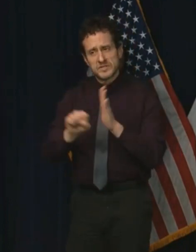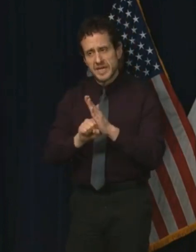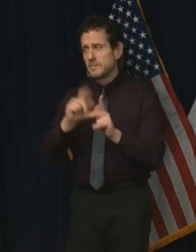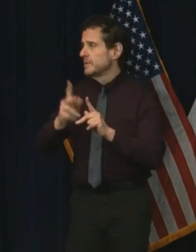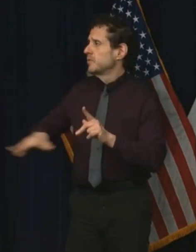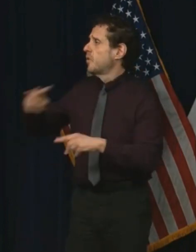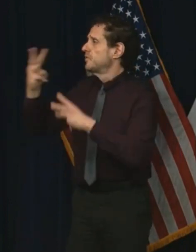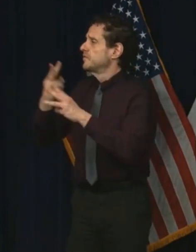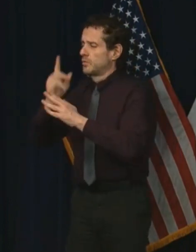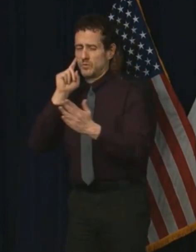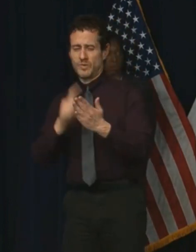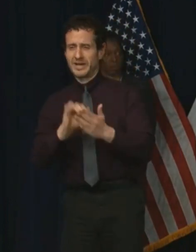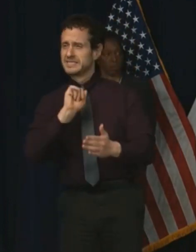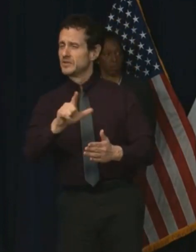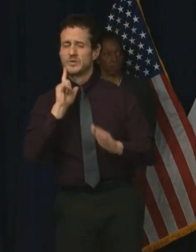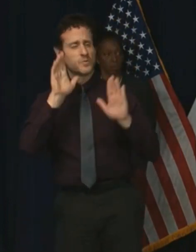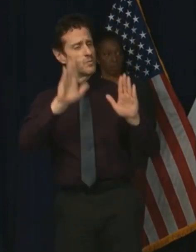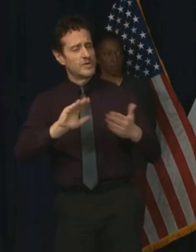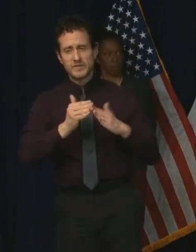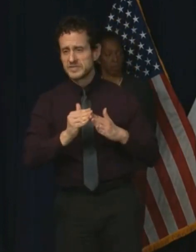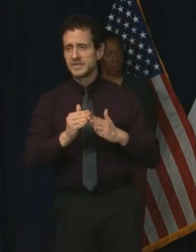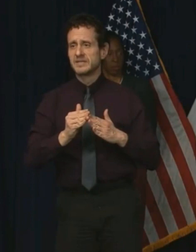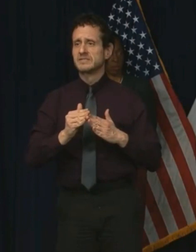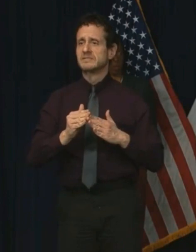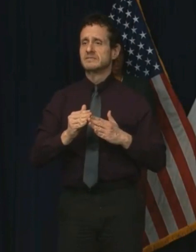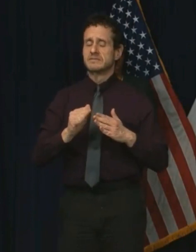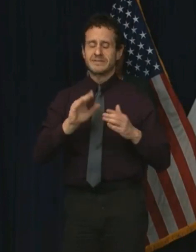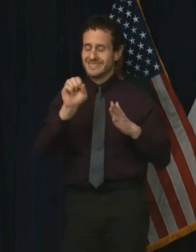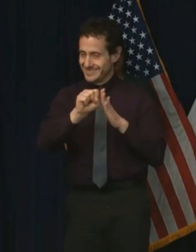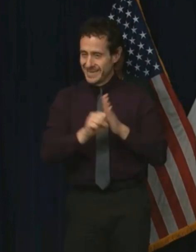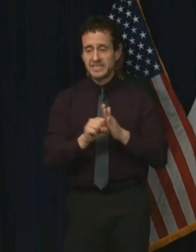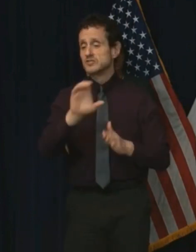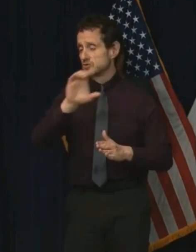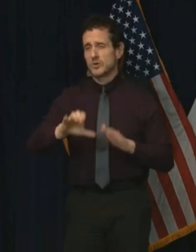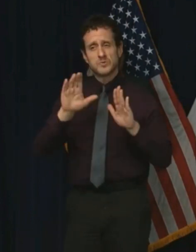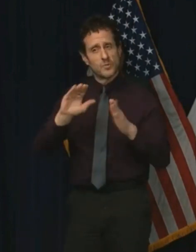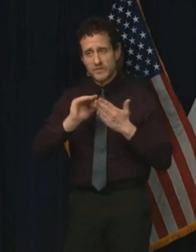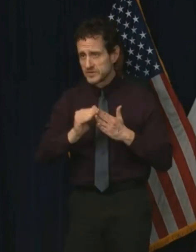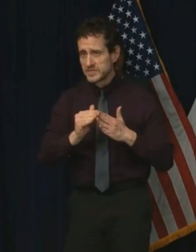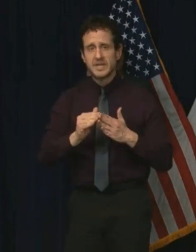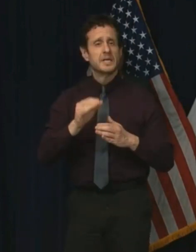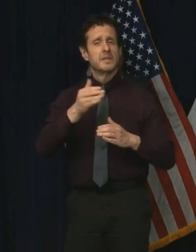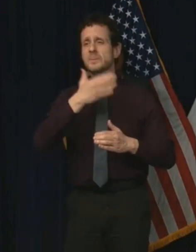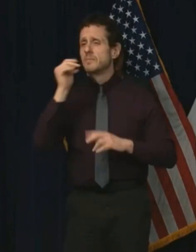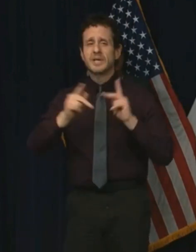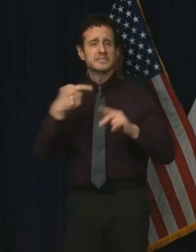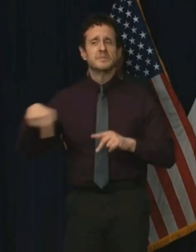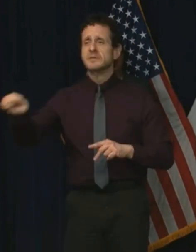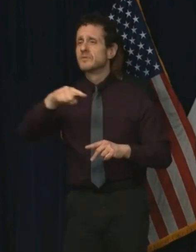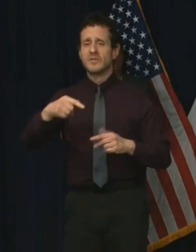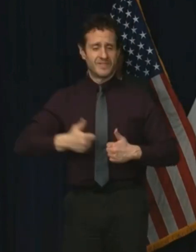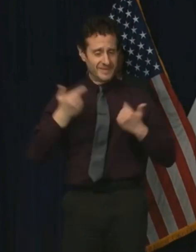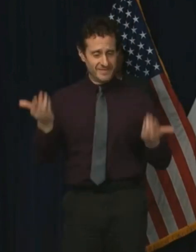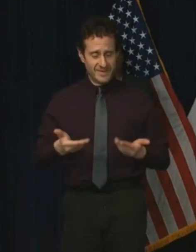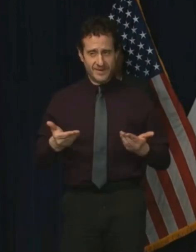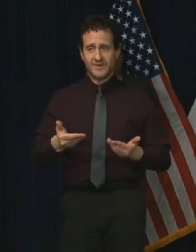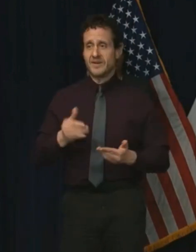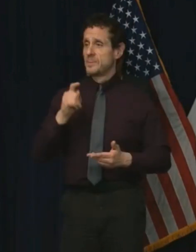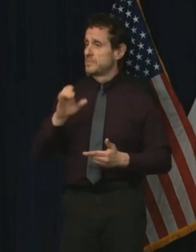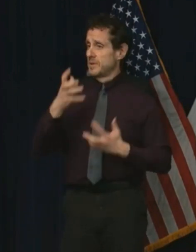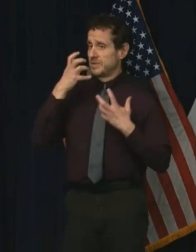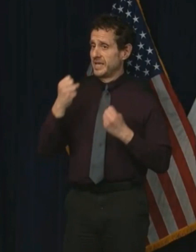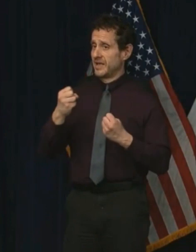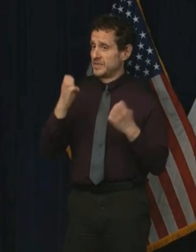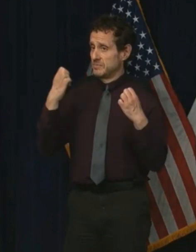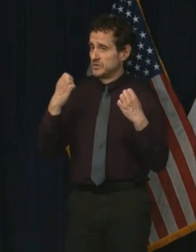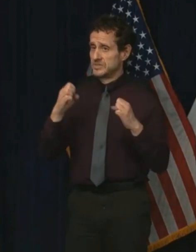cities that are home to the finest people we know. That is something that this public health crisis cannot and